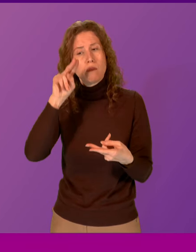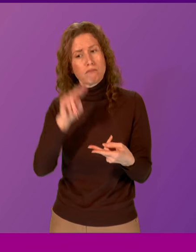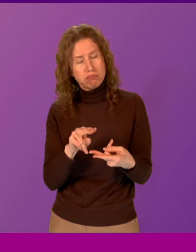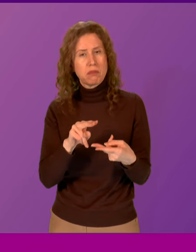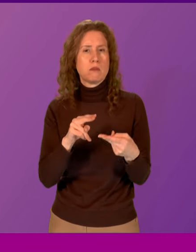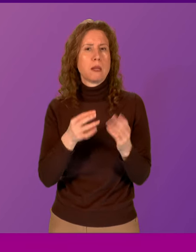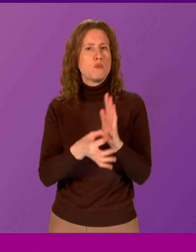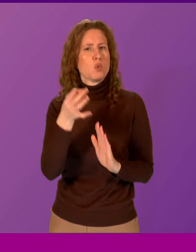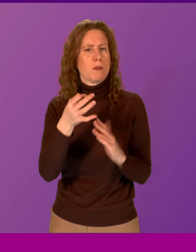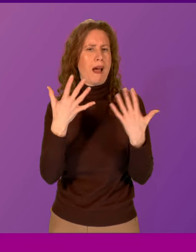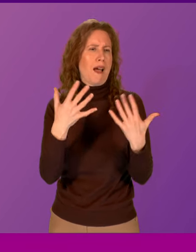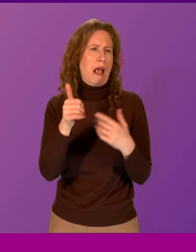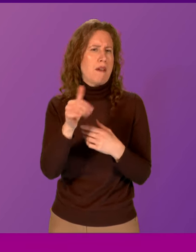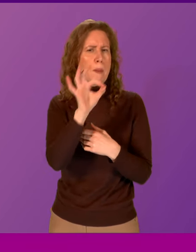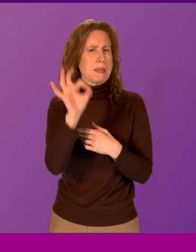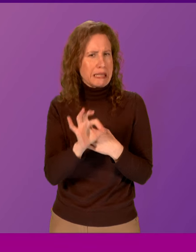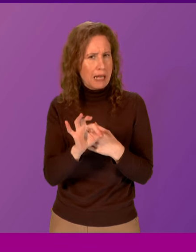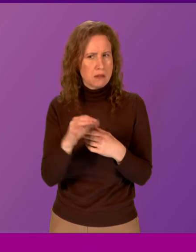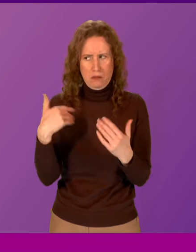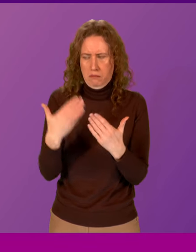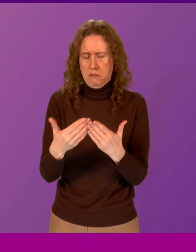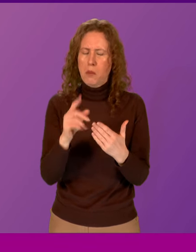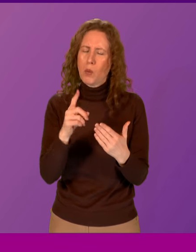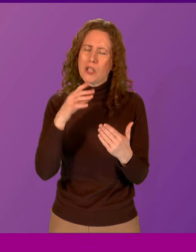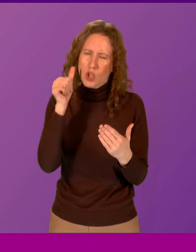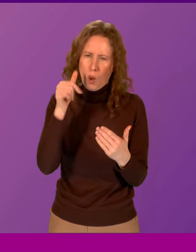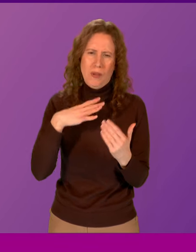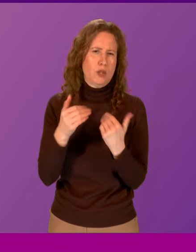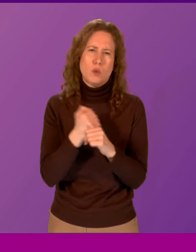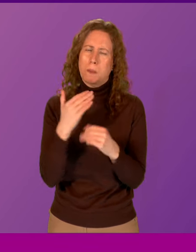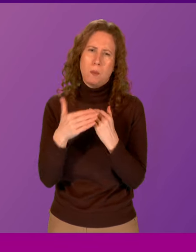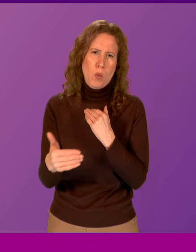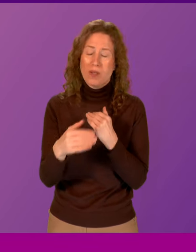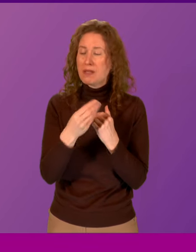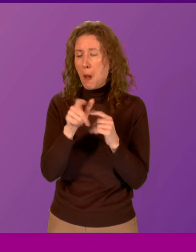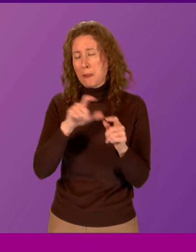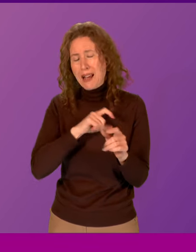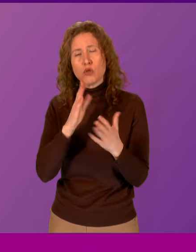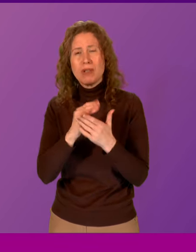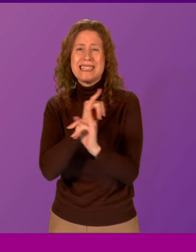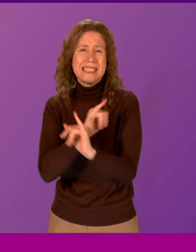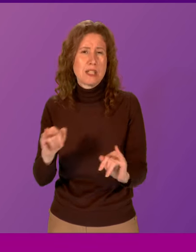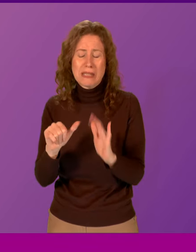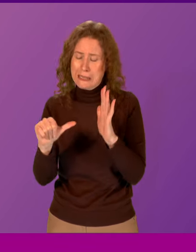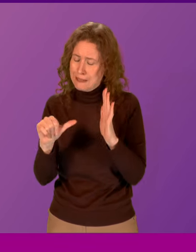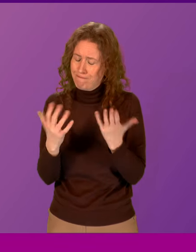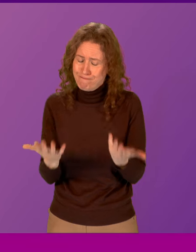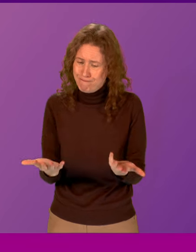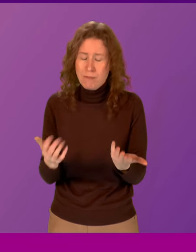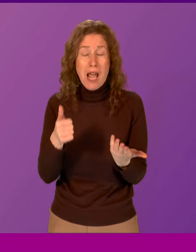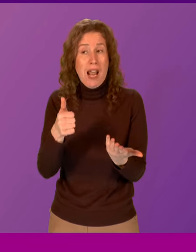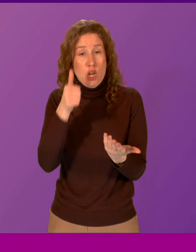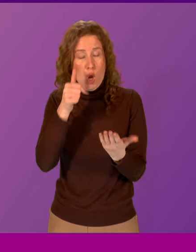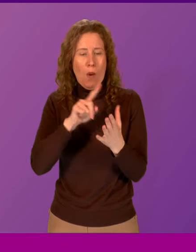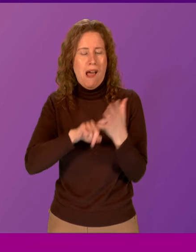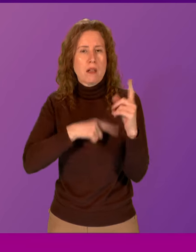the last 10 years, but we recognise of course we have much more to do, particularly when it comes to less survivable cancers. And I can put on record the fact that I know